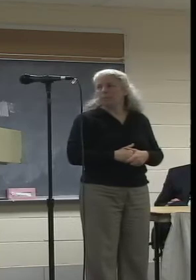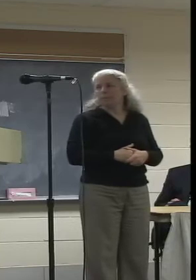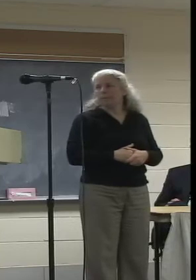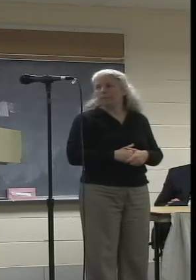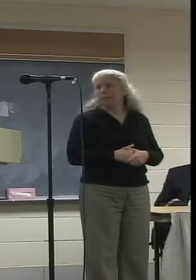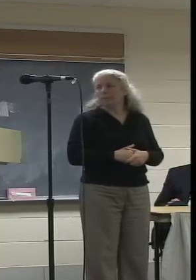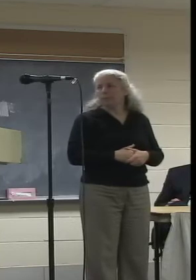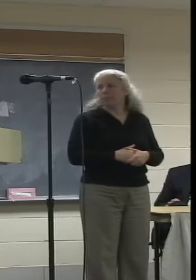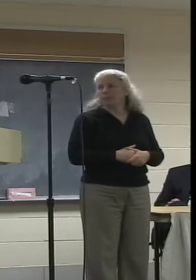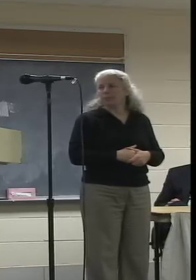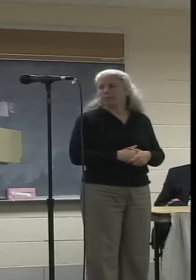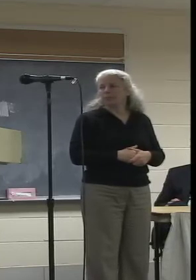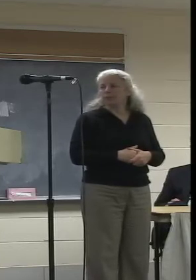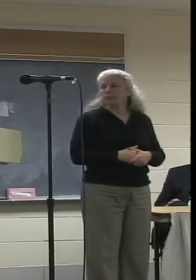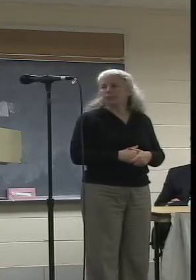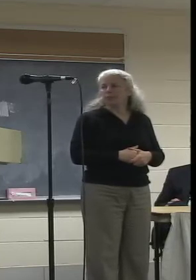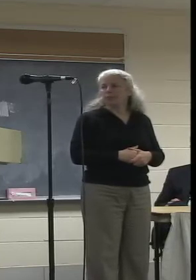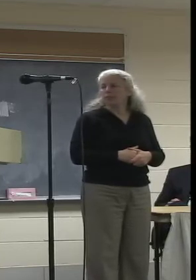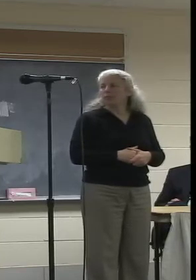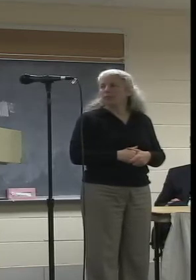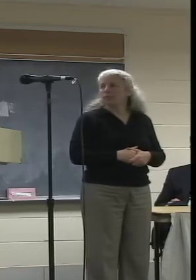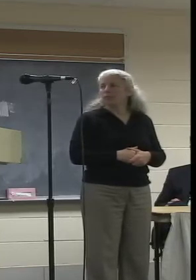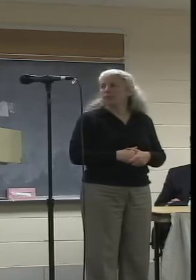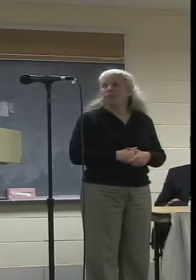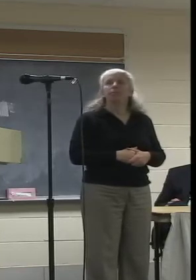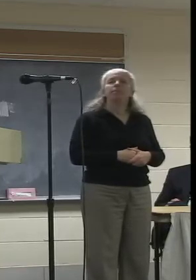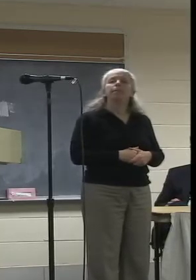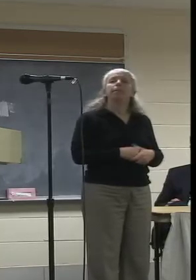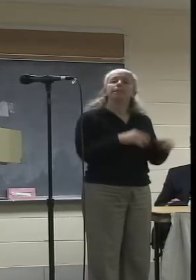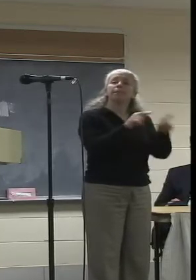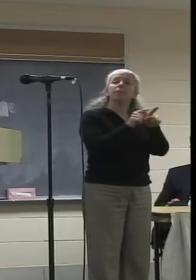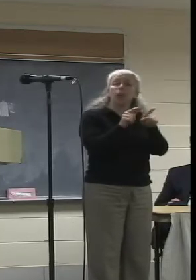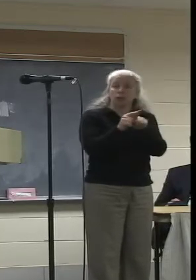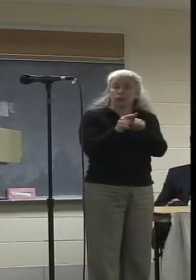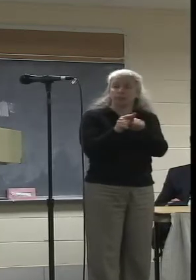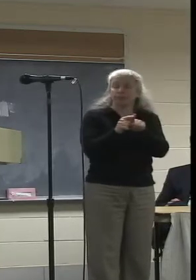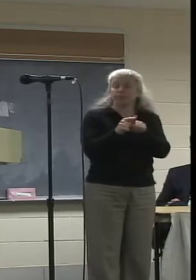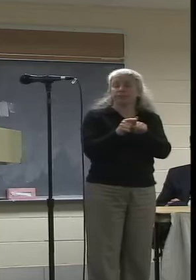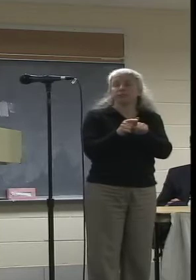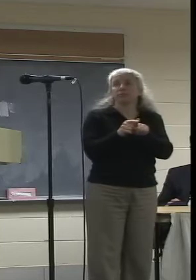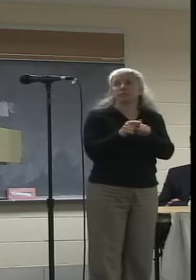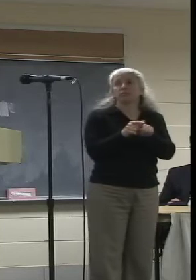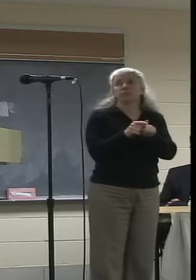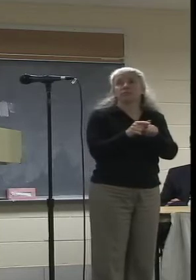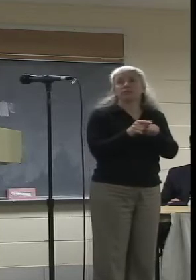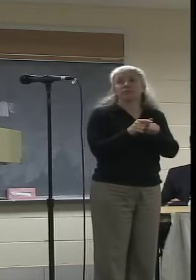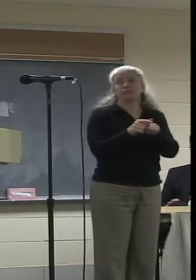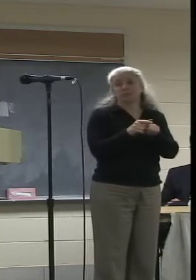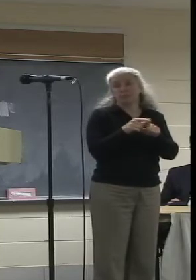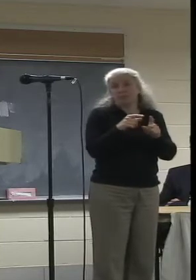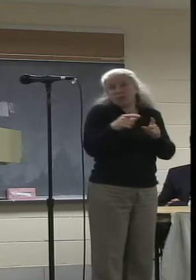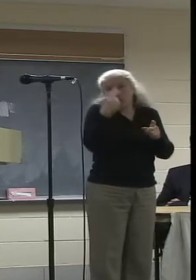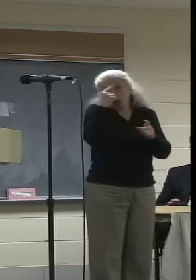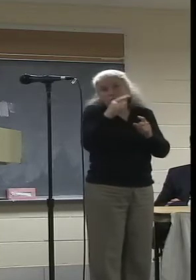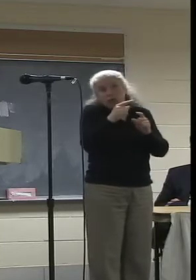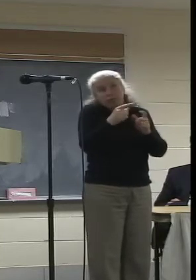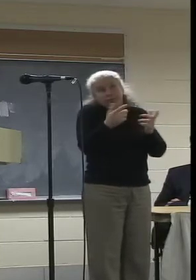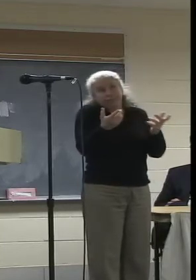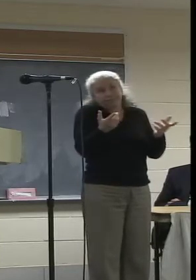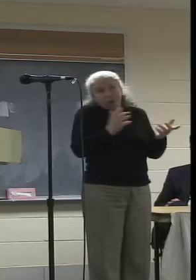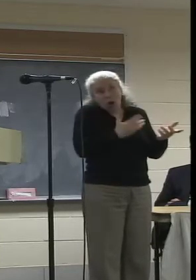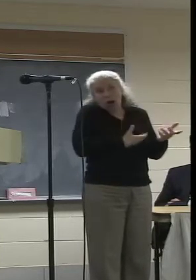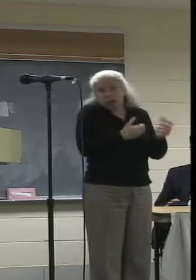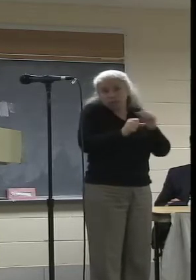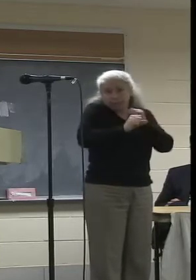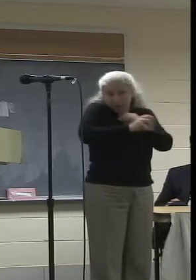Let's see. Oh, we have also, as a result of this whole PR and recognition that we've gotten